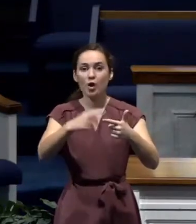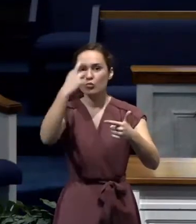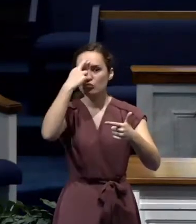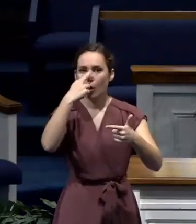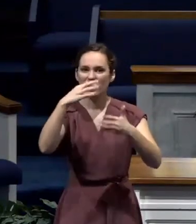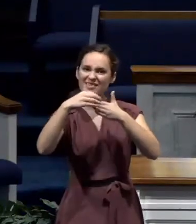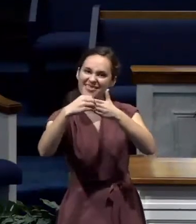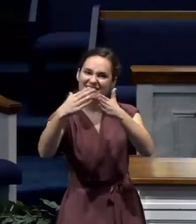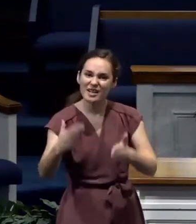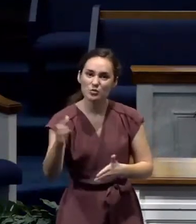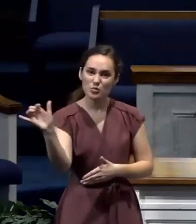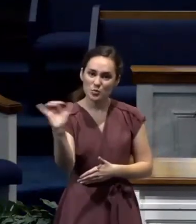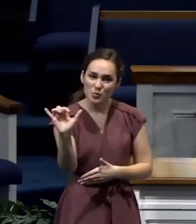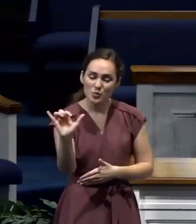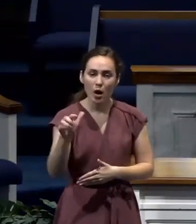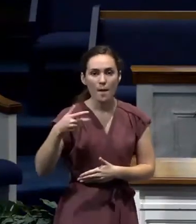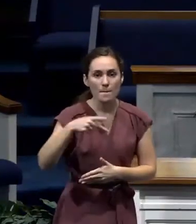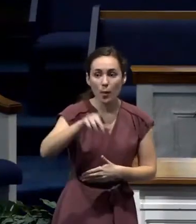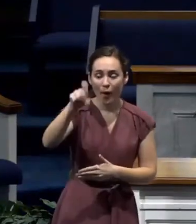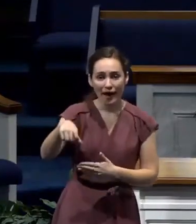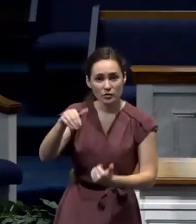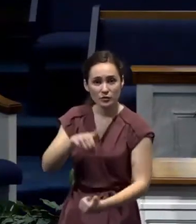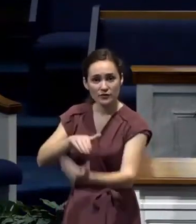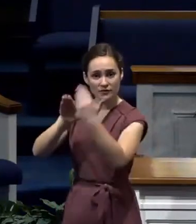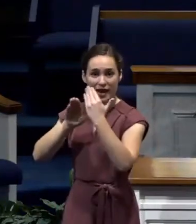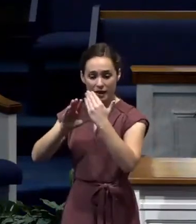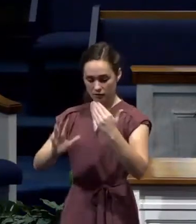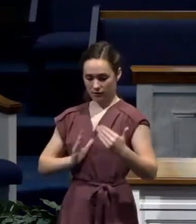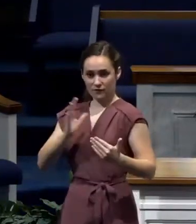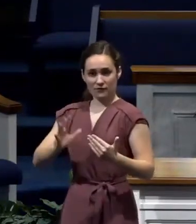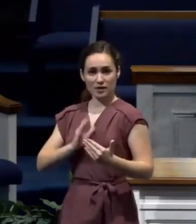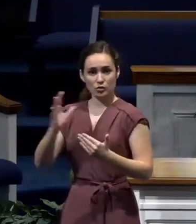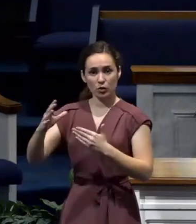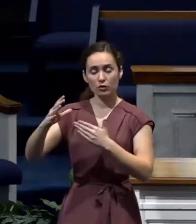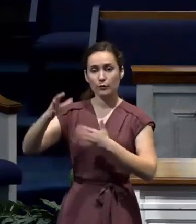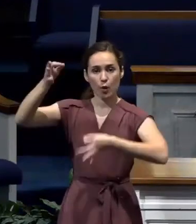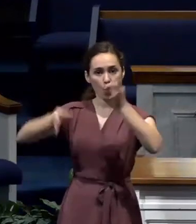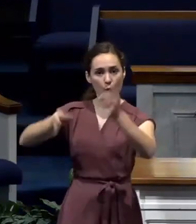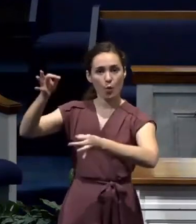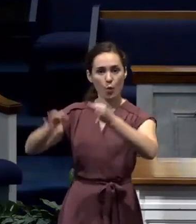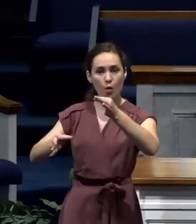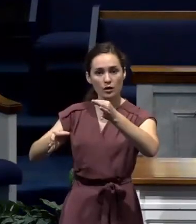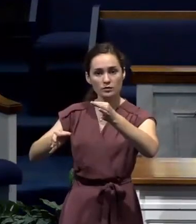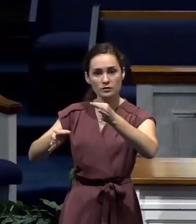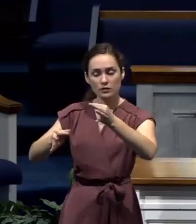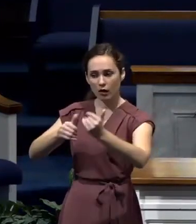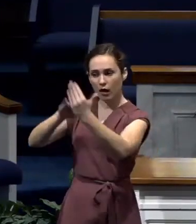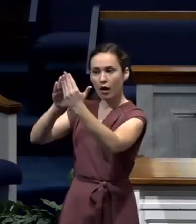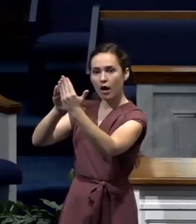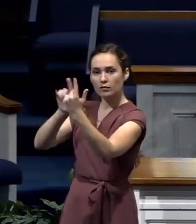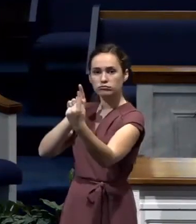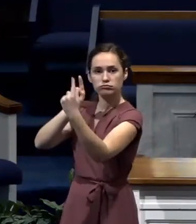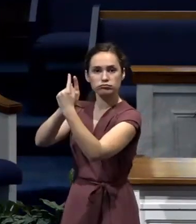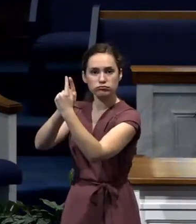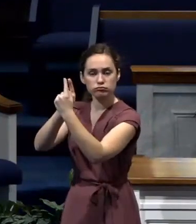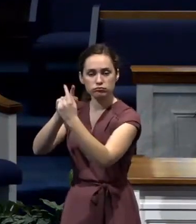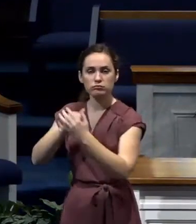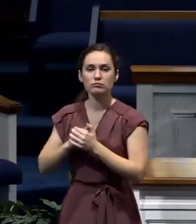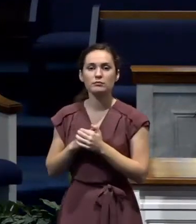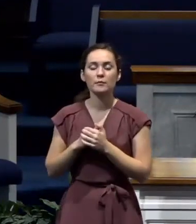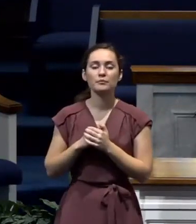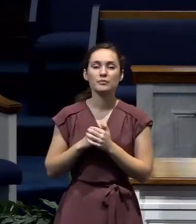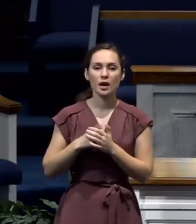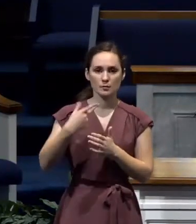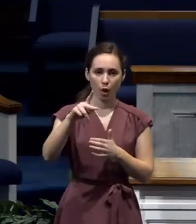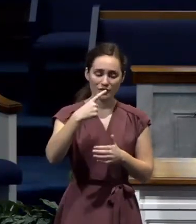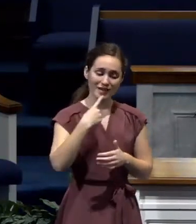was going to an official court trial there in Rome. In fact, in chapter one, verse number seven, where Paul says, even as is meet